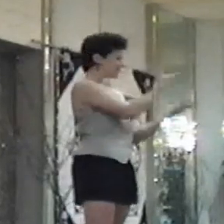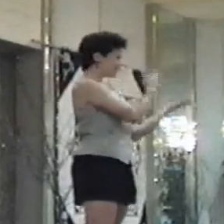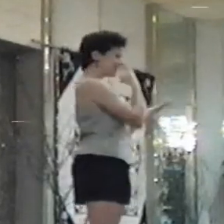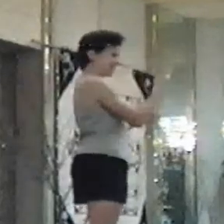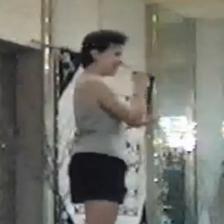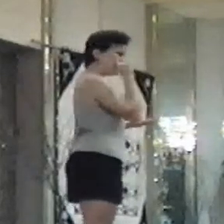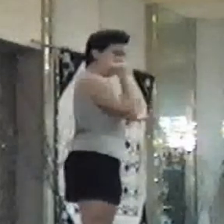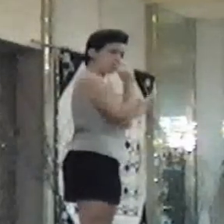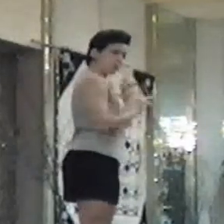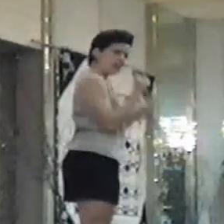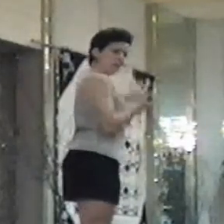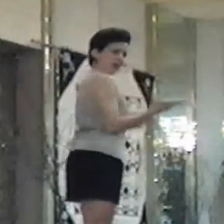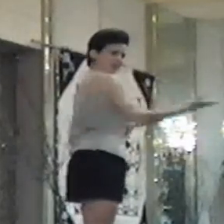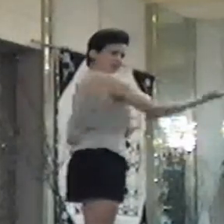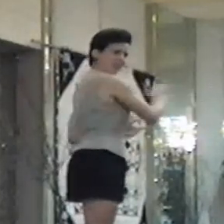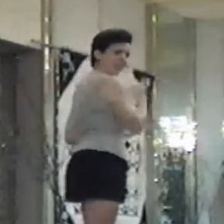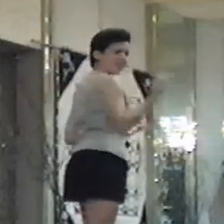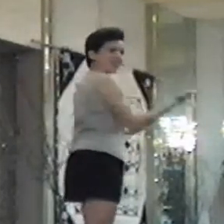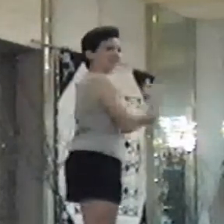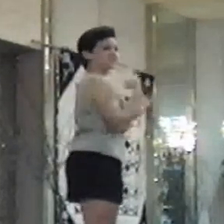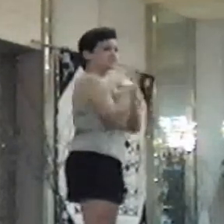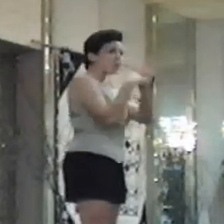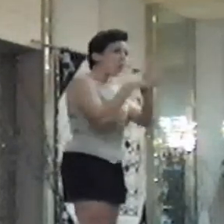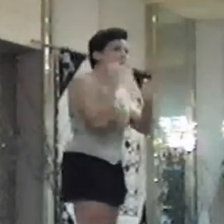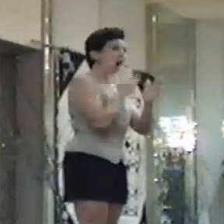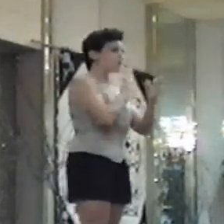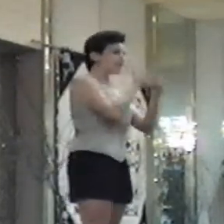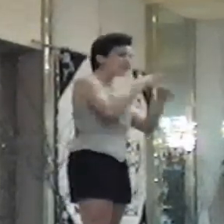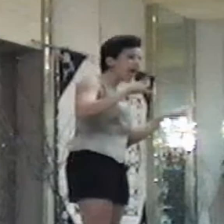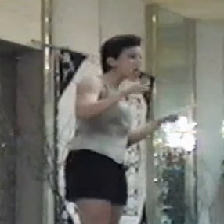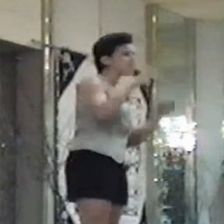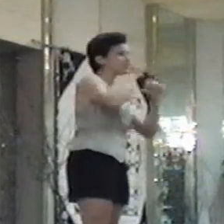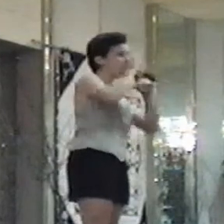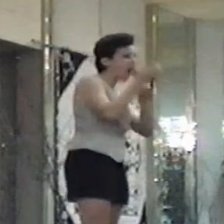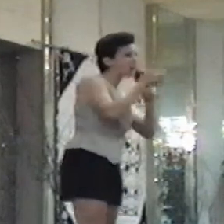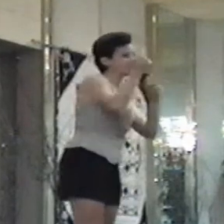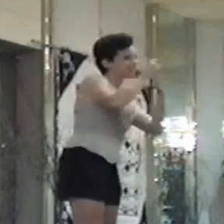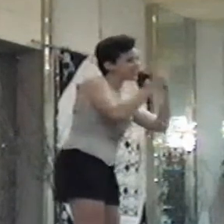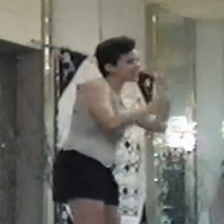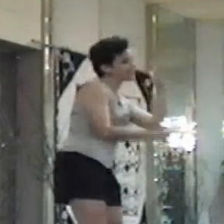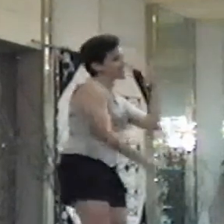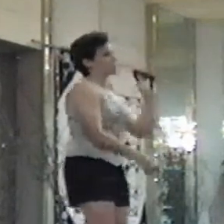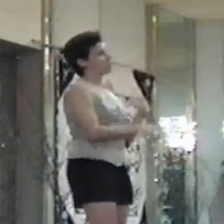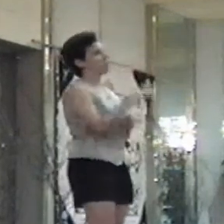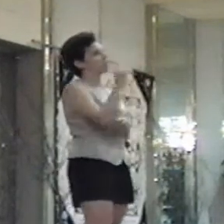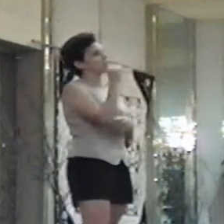like. See, the deaf people, you know, to show our language, our culture, et cetera.